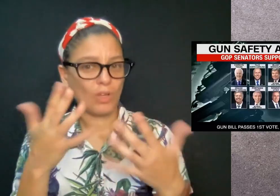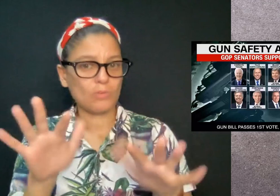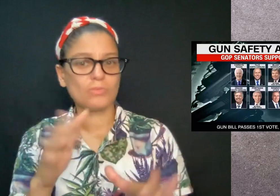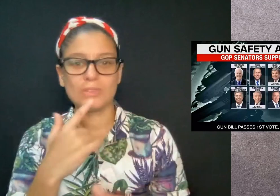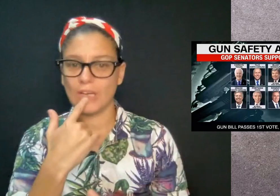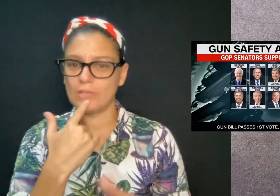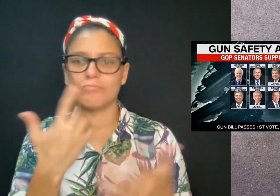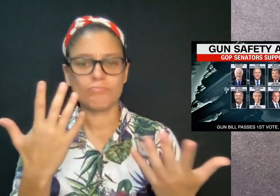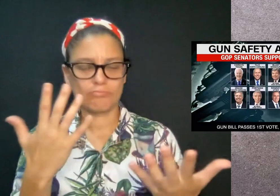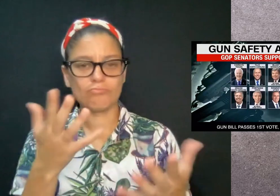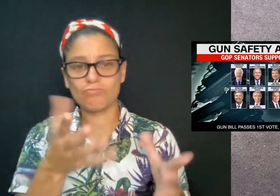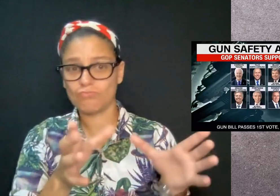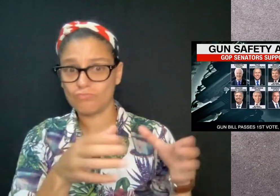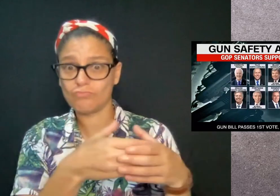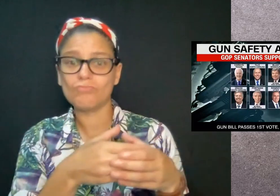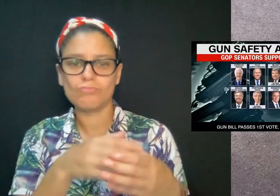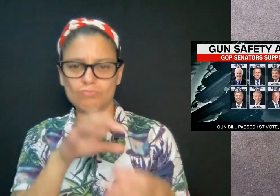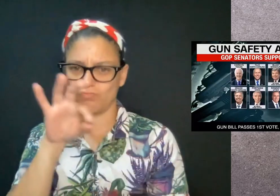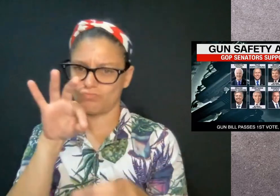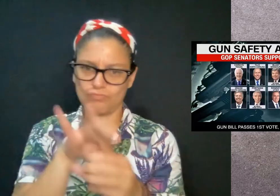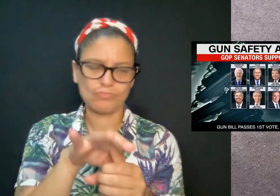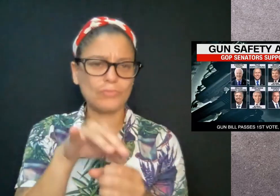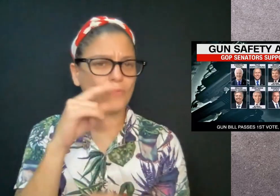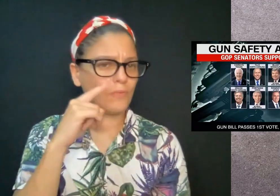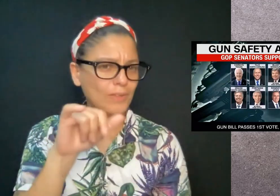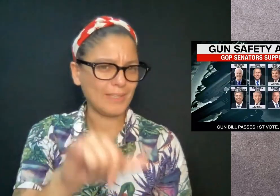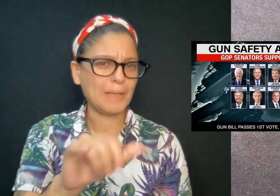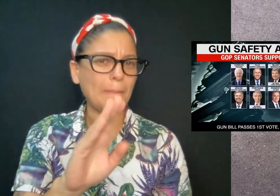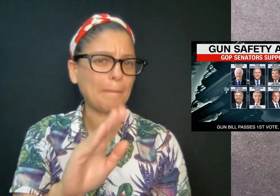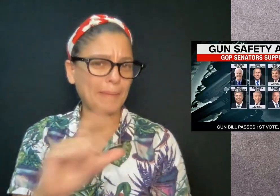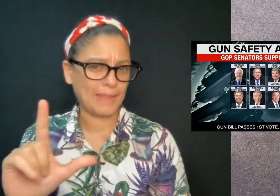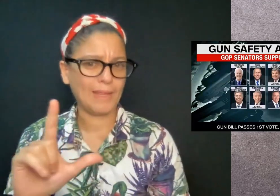Ten Republicans have said they will vote for the bill.